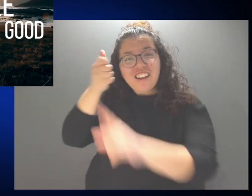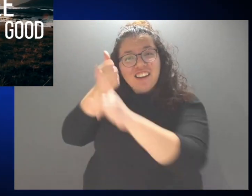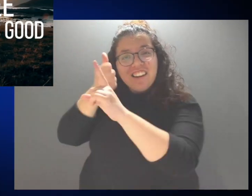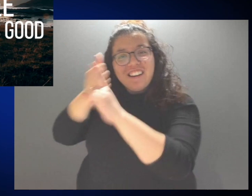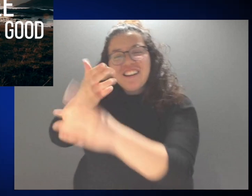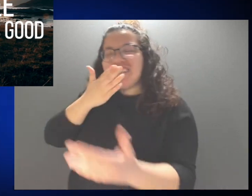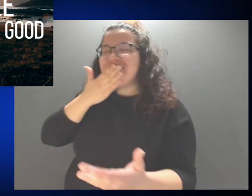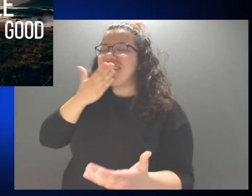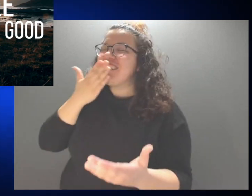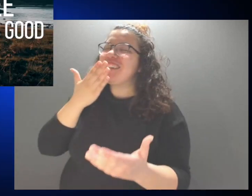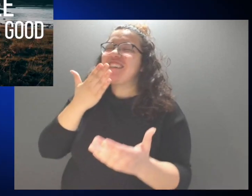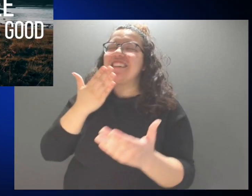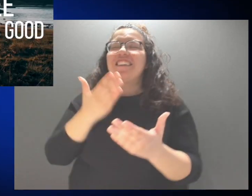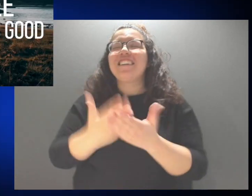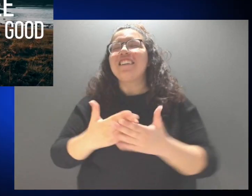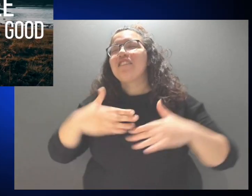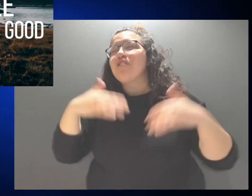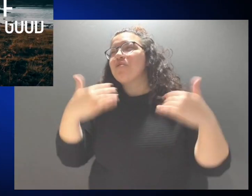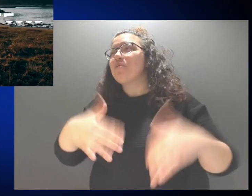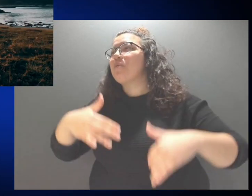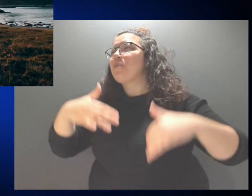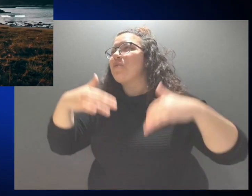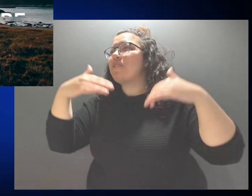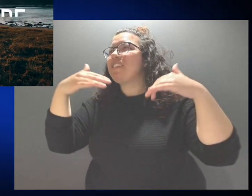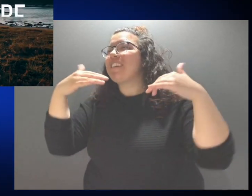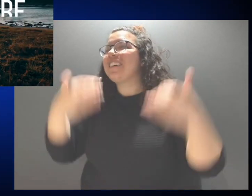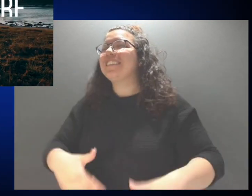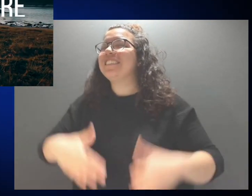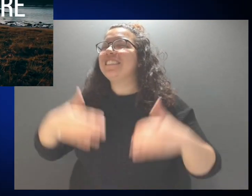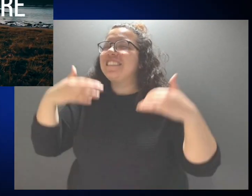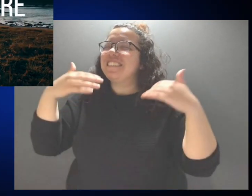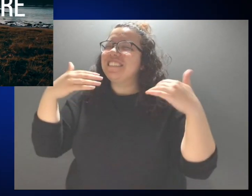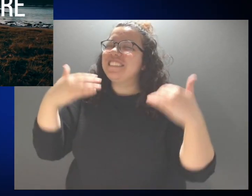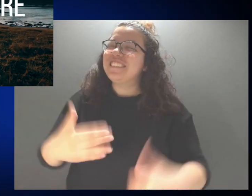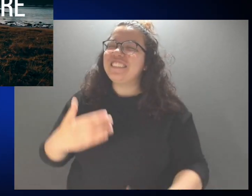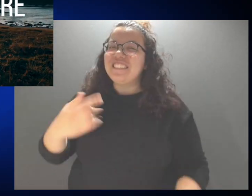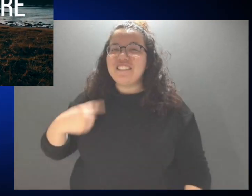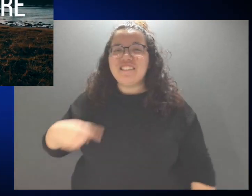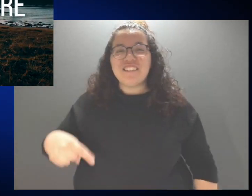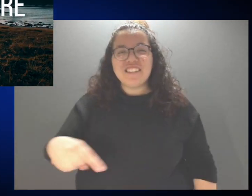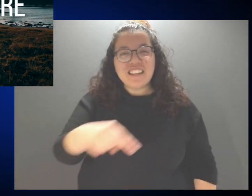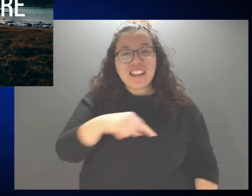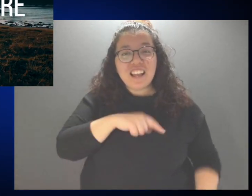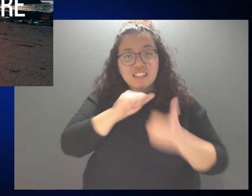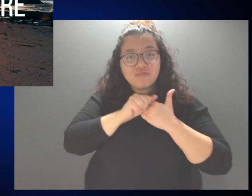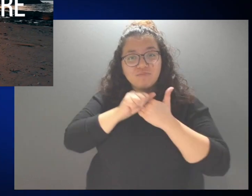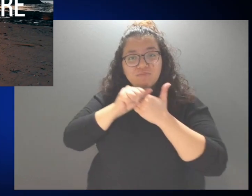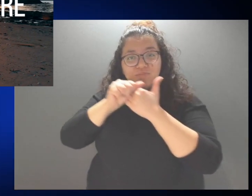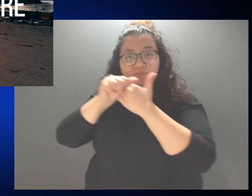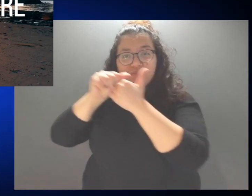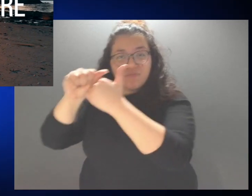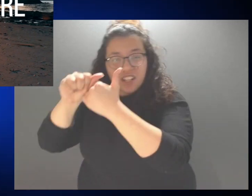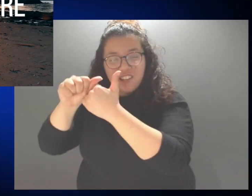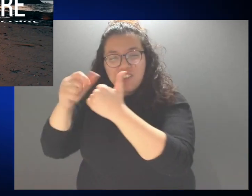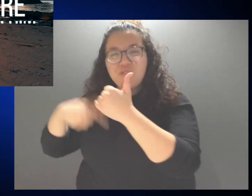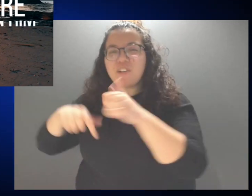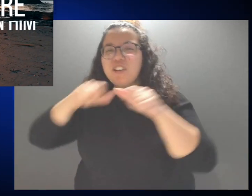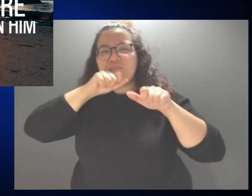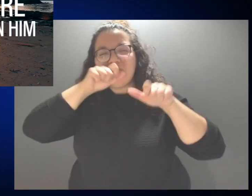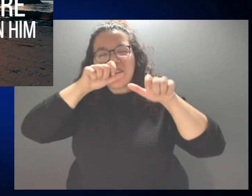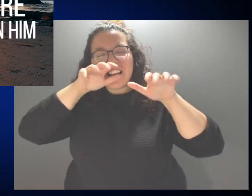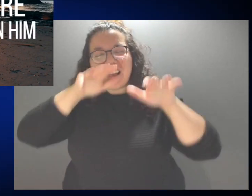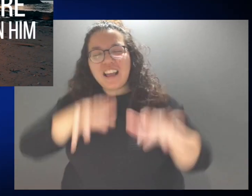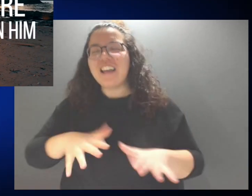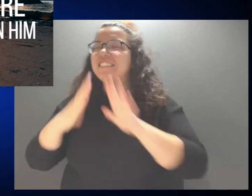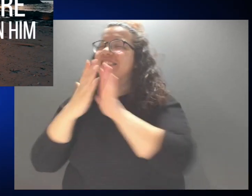is good Oh blessed is here Who